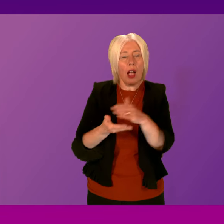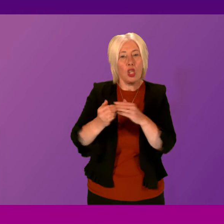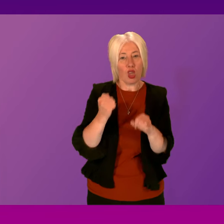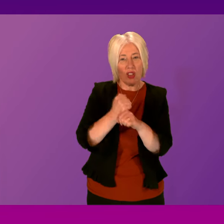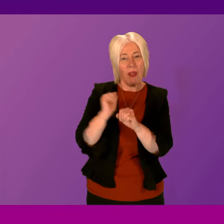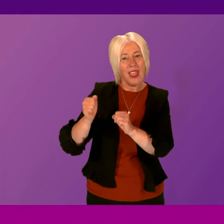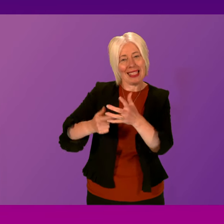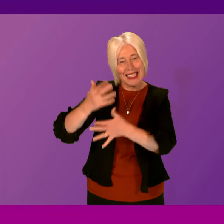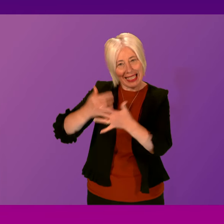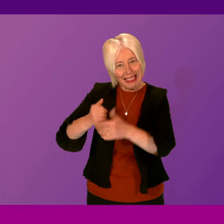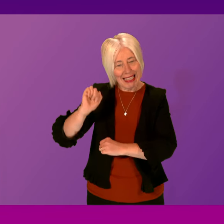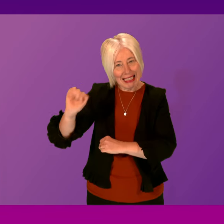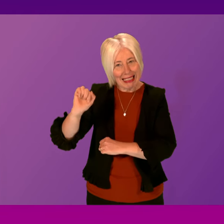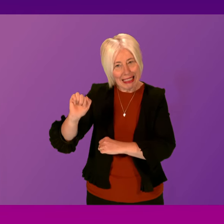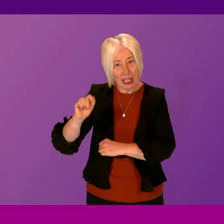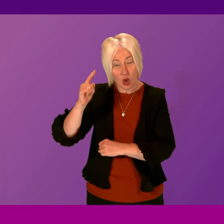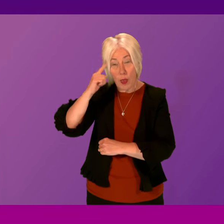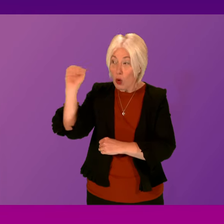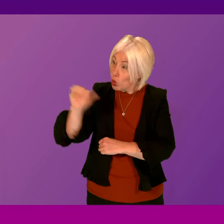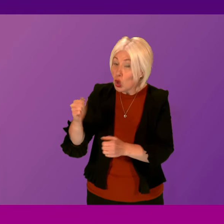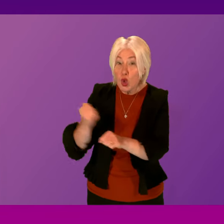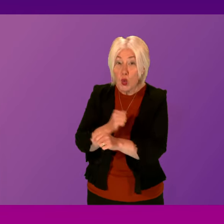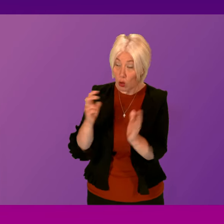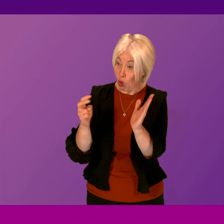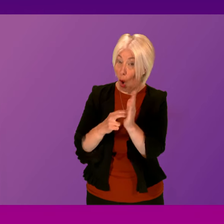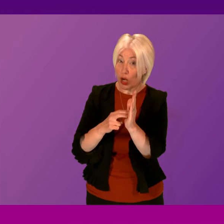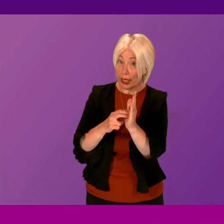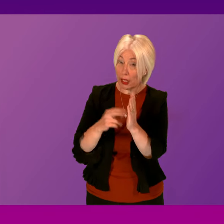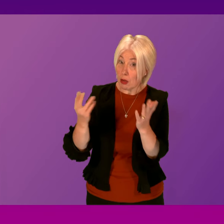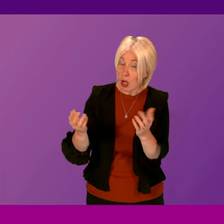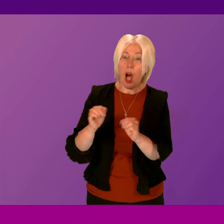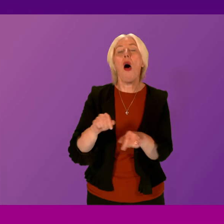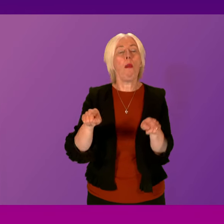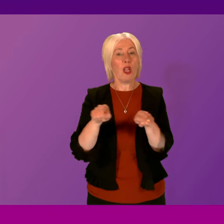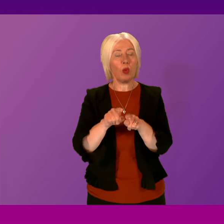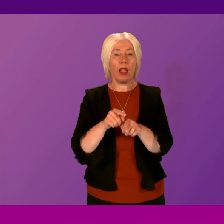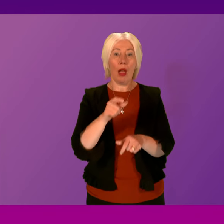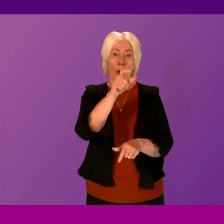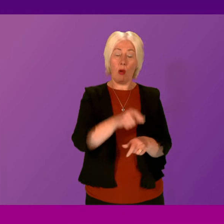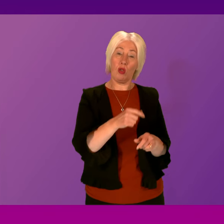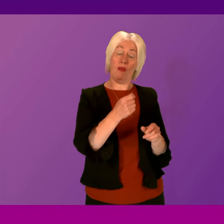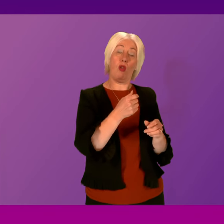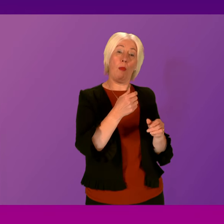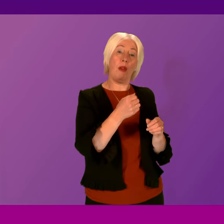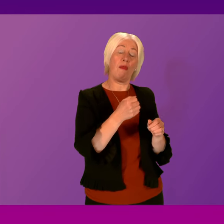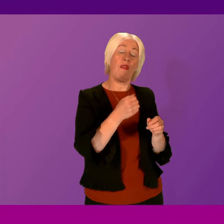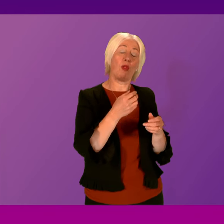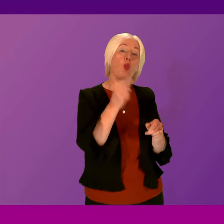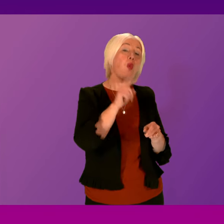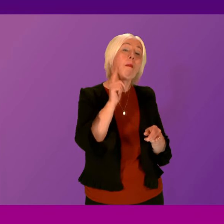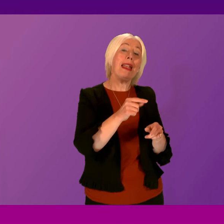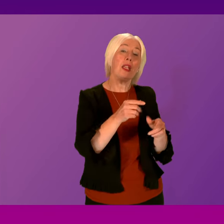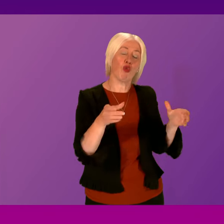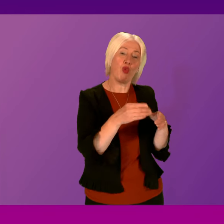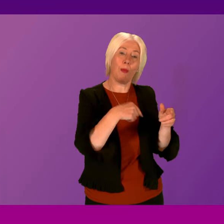statistics. The one to the First Minister thought we should do that. But does he agree with Don Fyfe of Glasgow-based Wise Women who asks that women remain